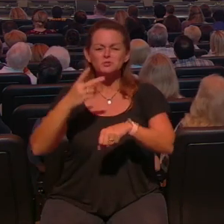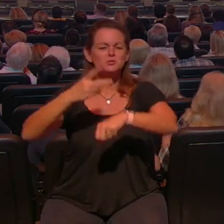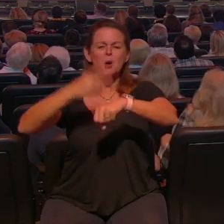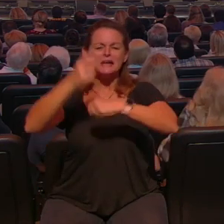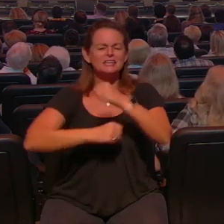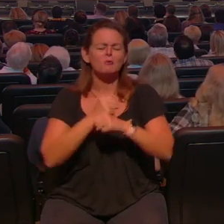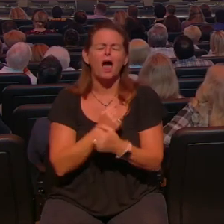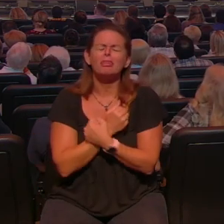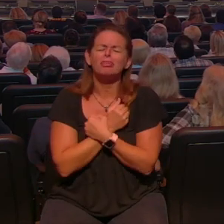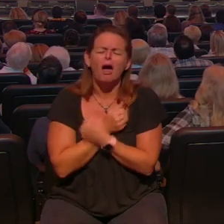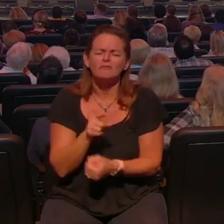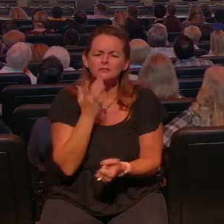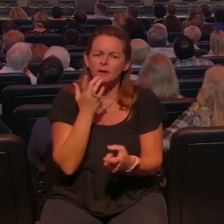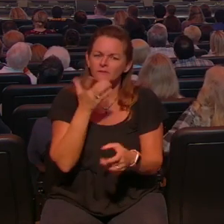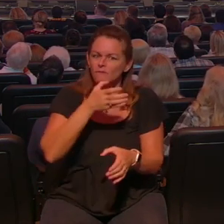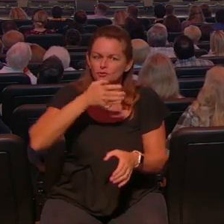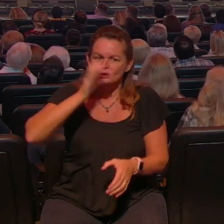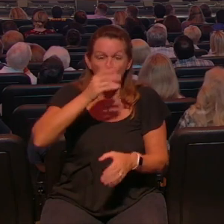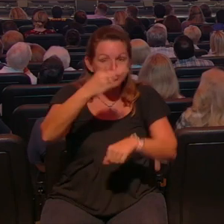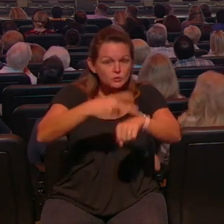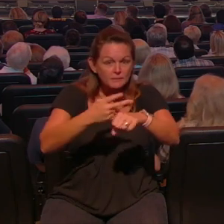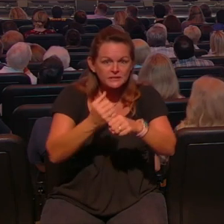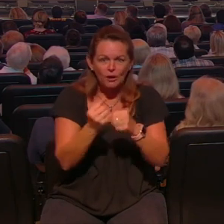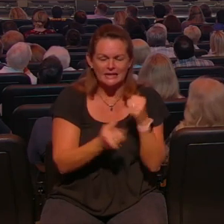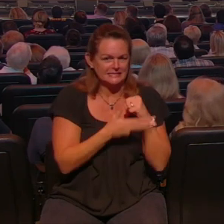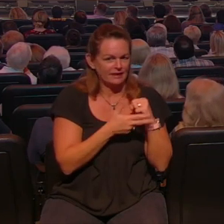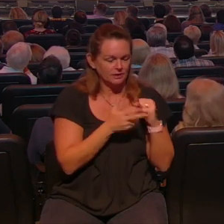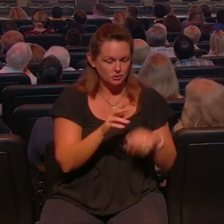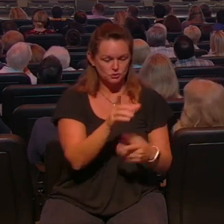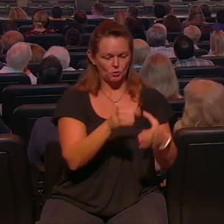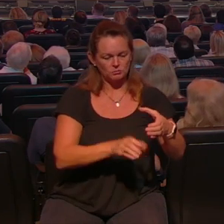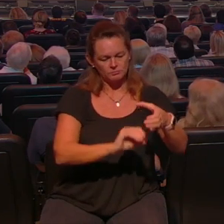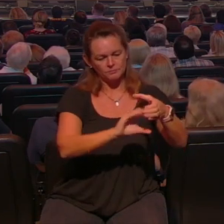drink this okay um Dr. Pepper with peanuts in it